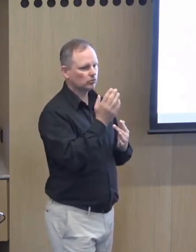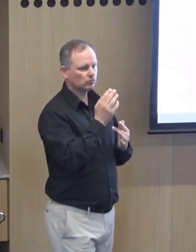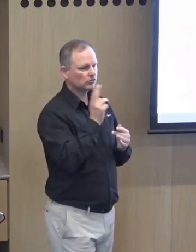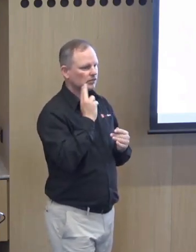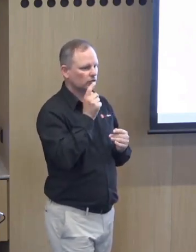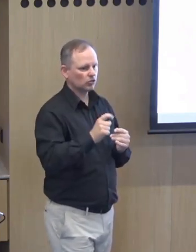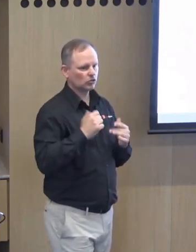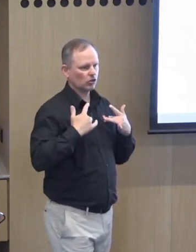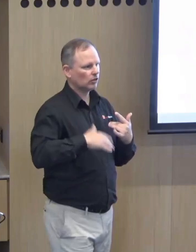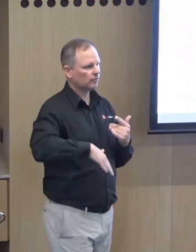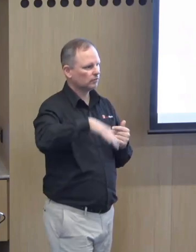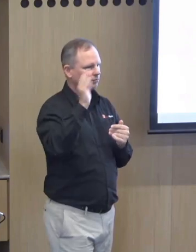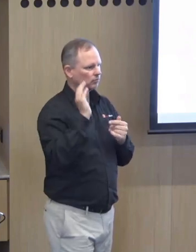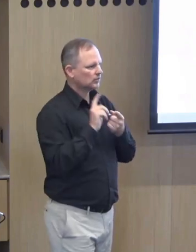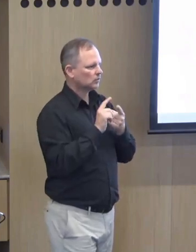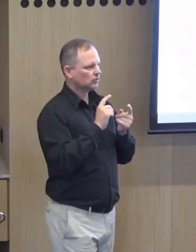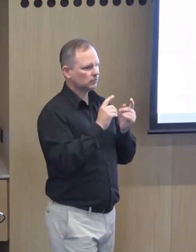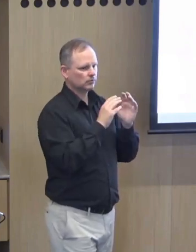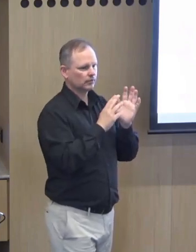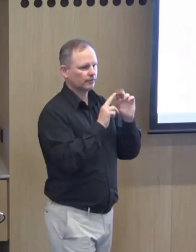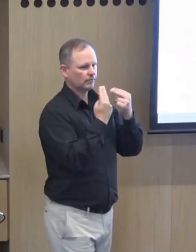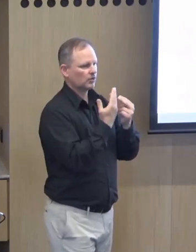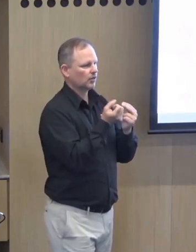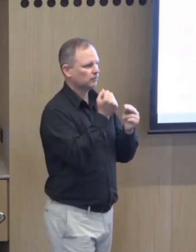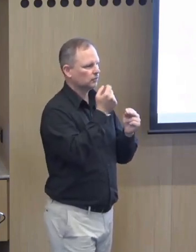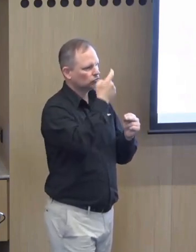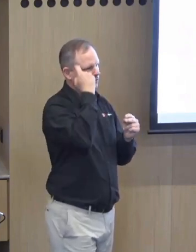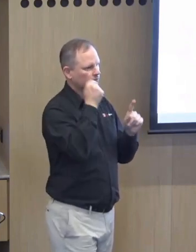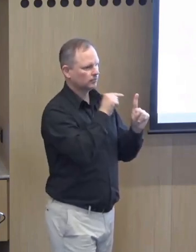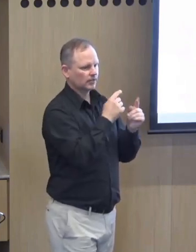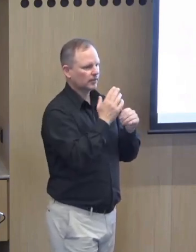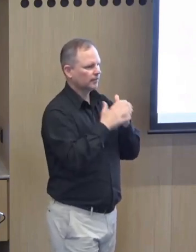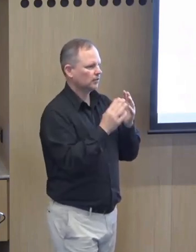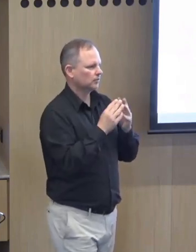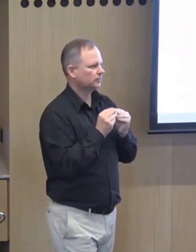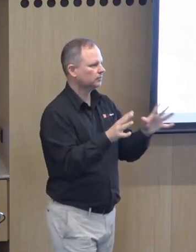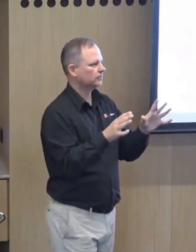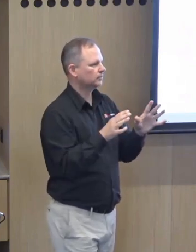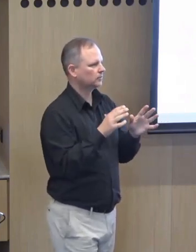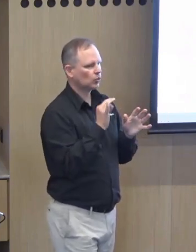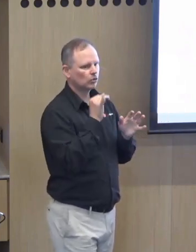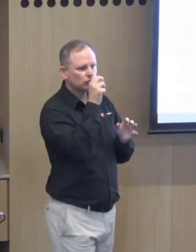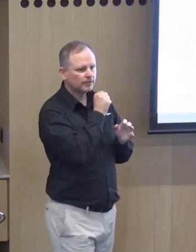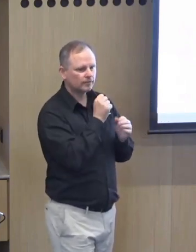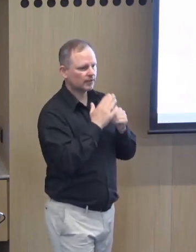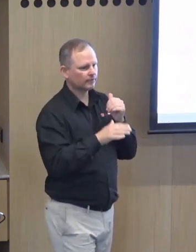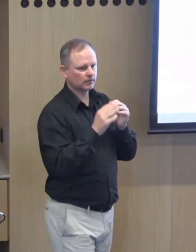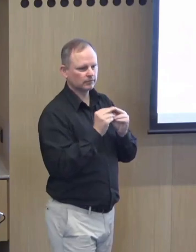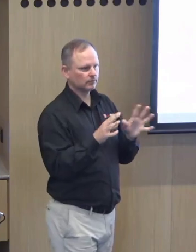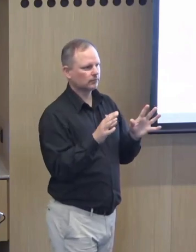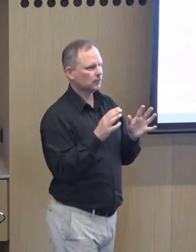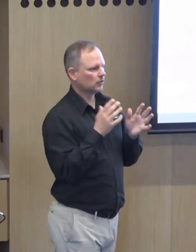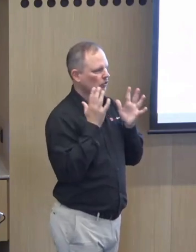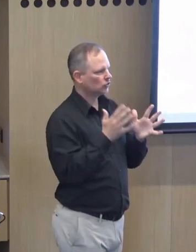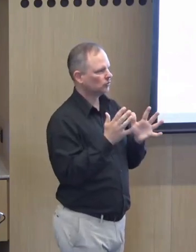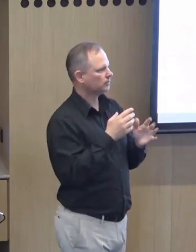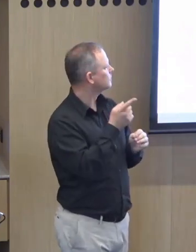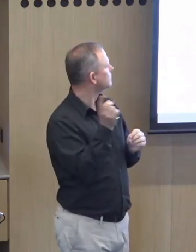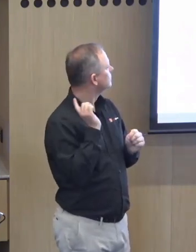it remains and continues throughout for the parents and for the family, for the child impacted. So we want to be able to resolve that so that there's no